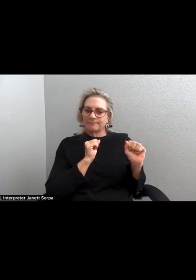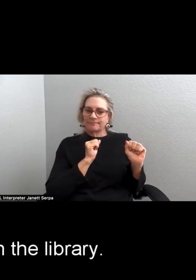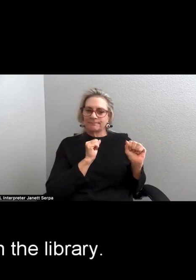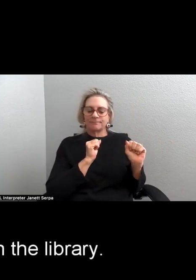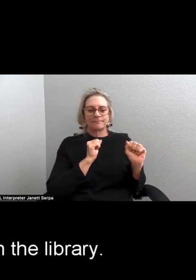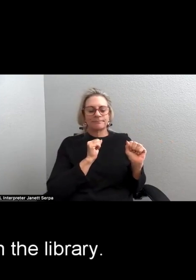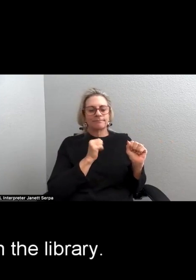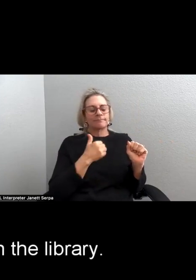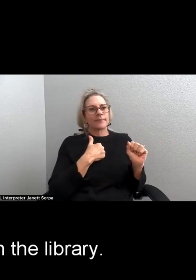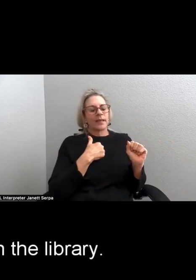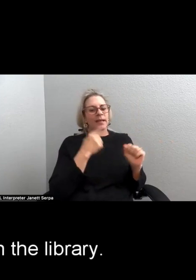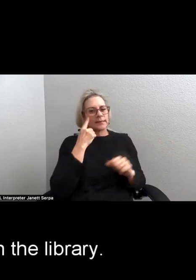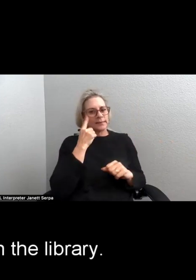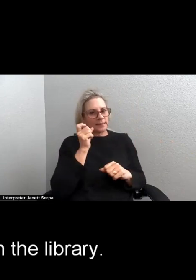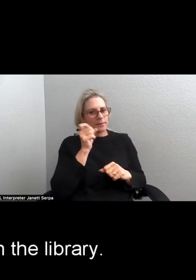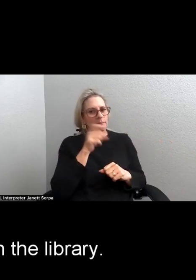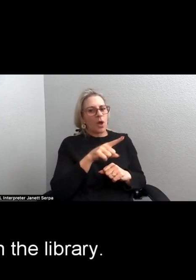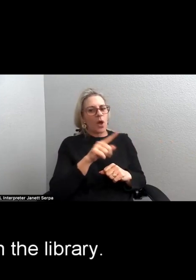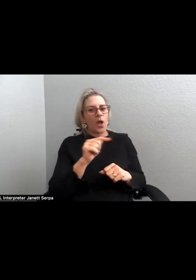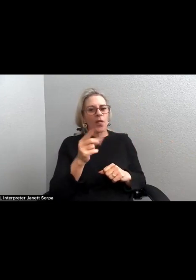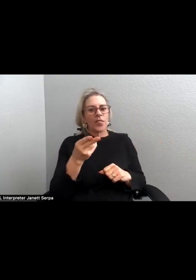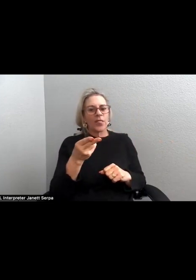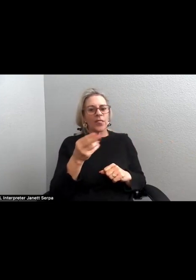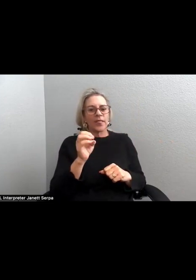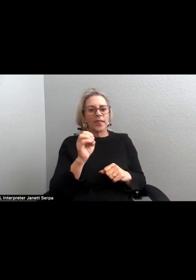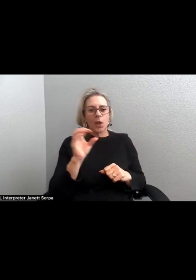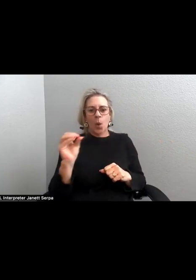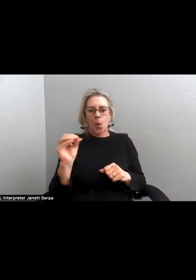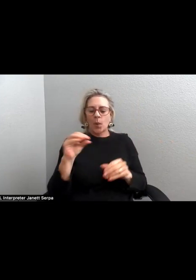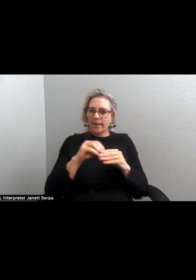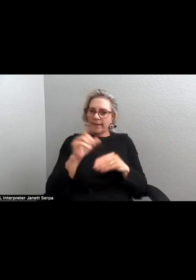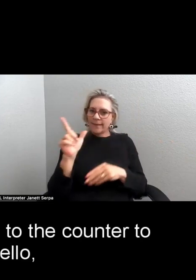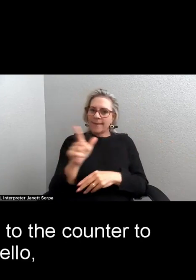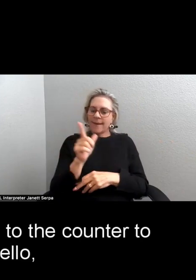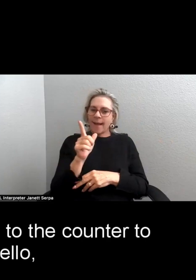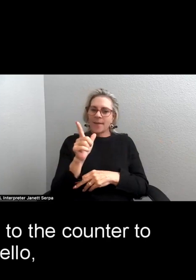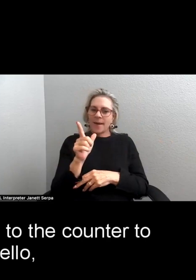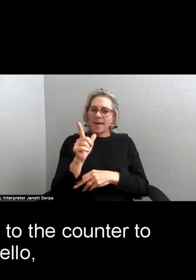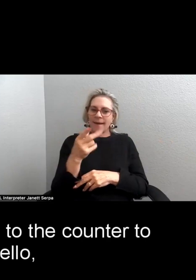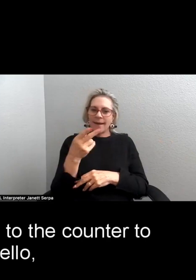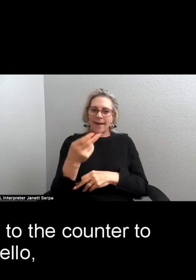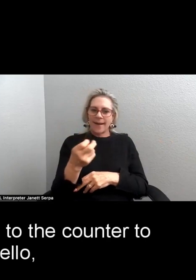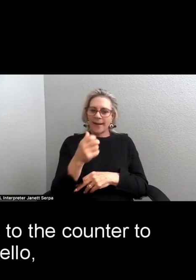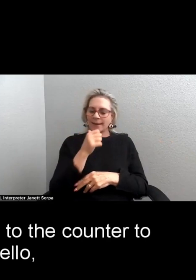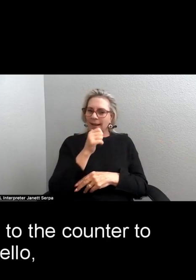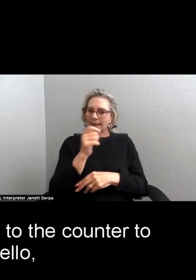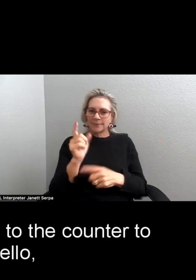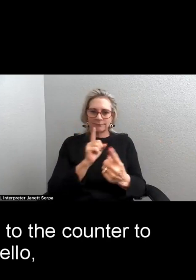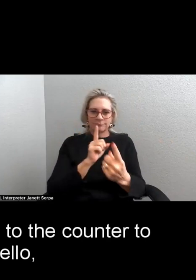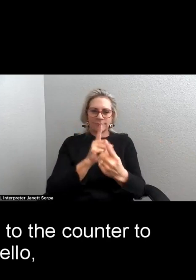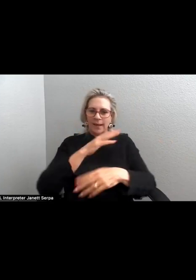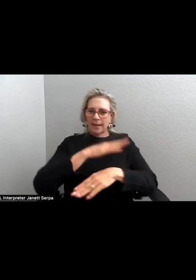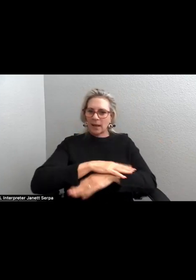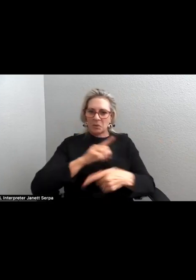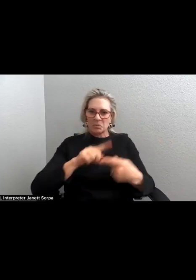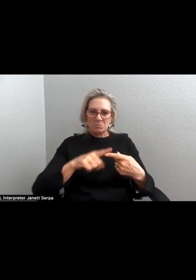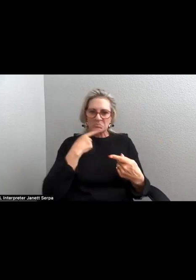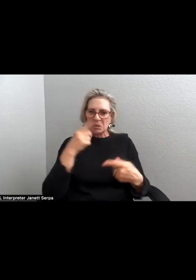I spot Theo in the library. He doesn't walk up to the counter to say hello